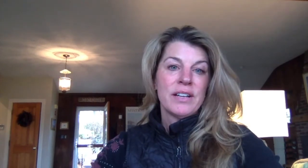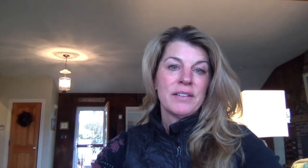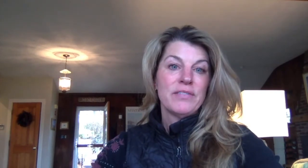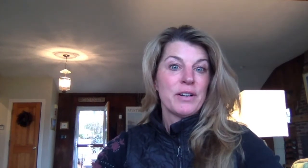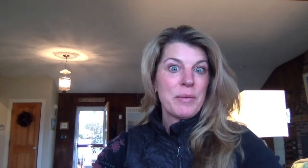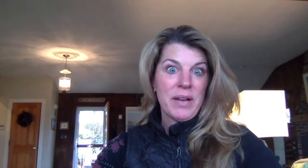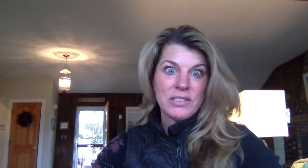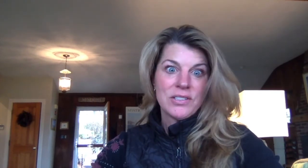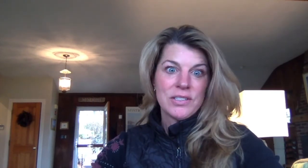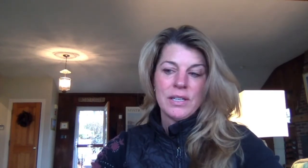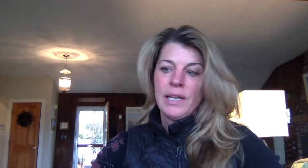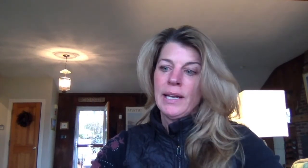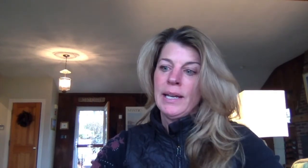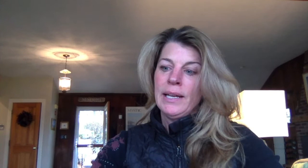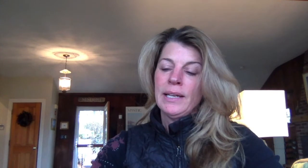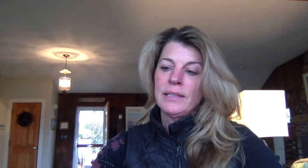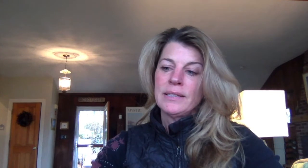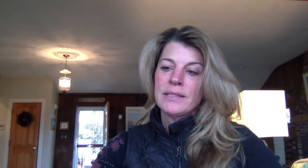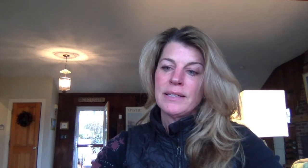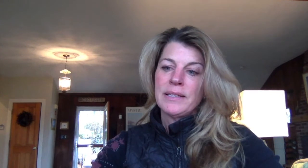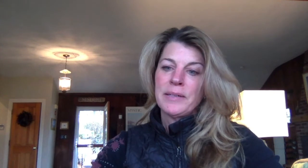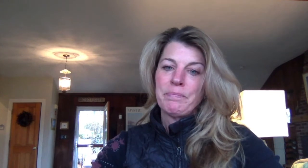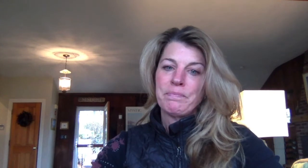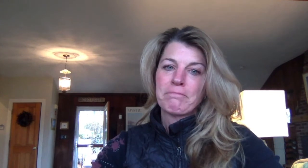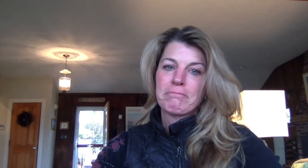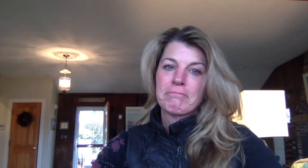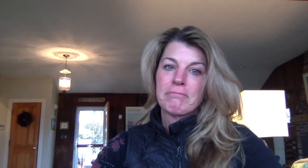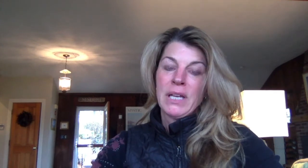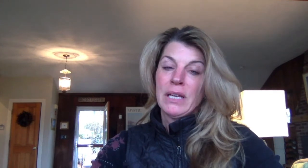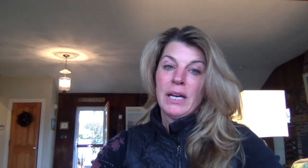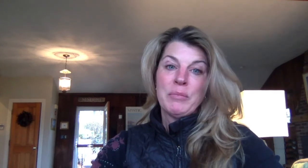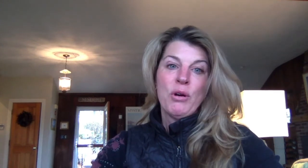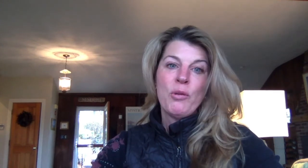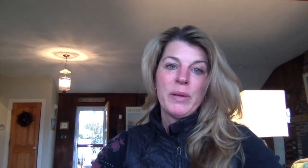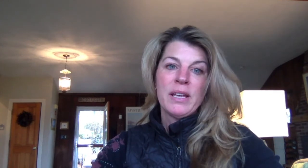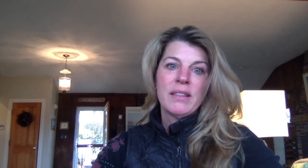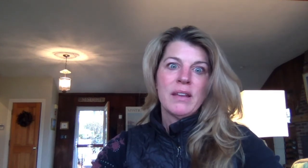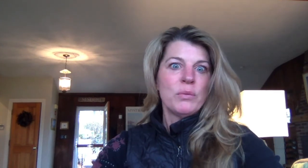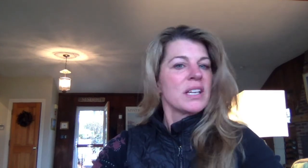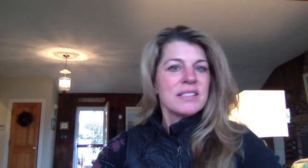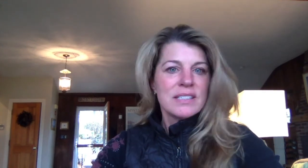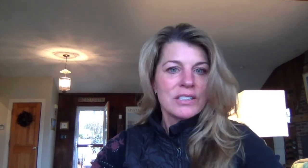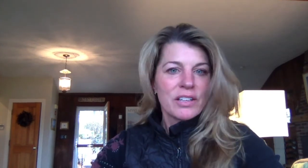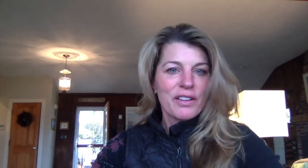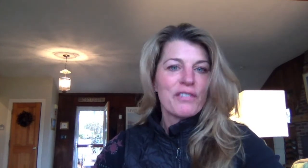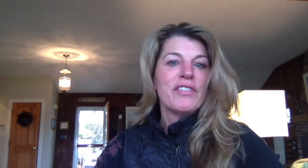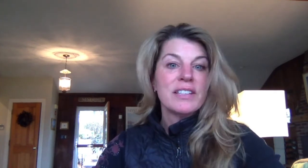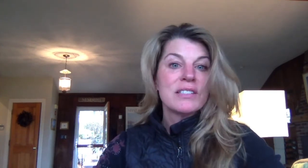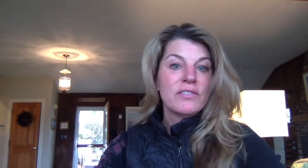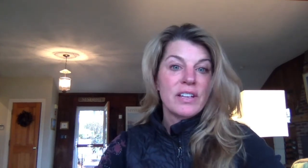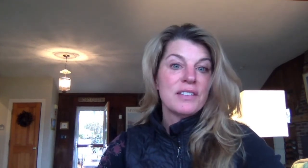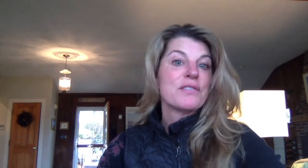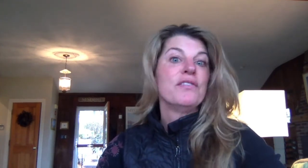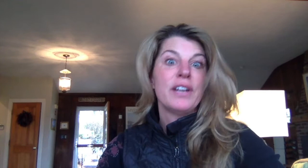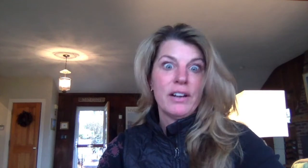very much and I'm hoping that we can see each other face to face very